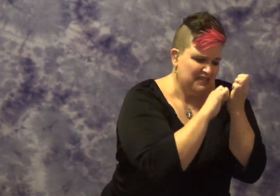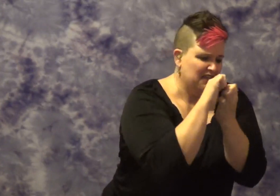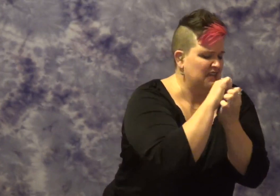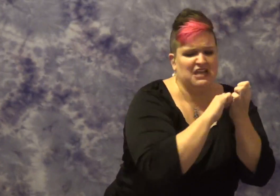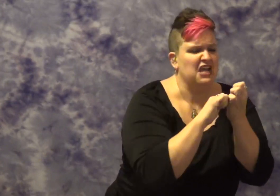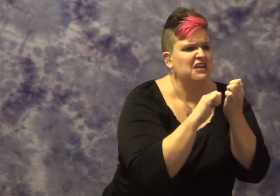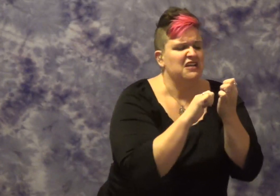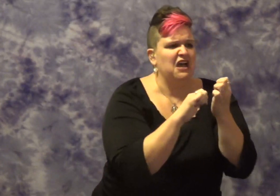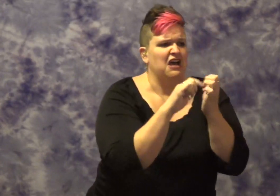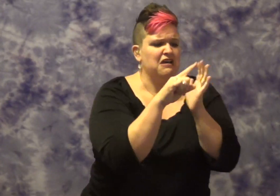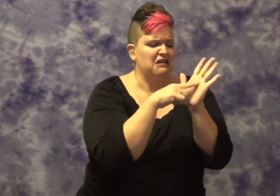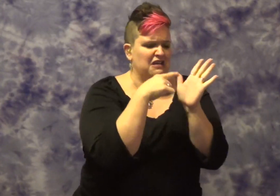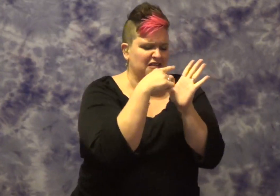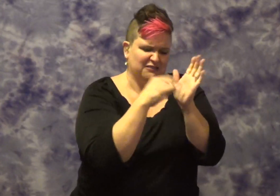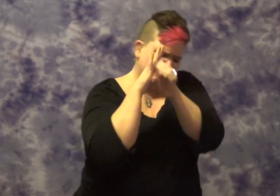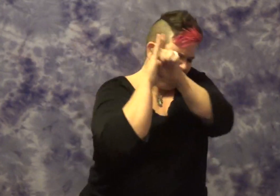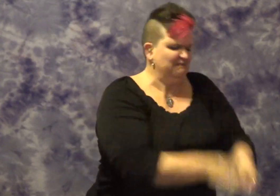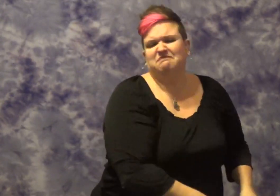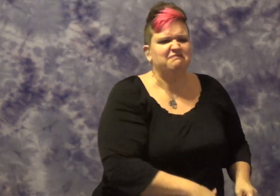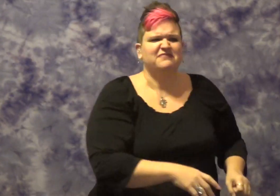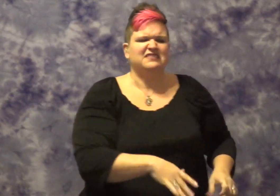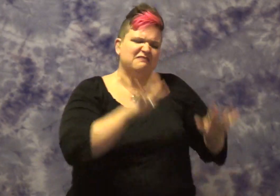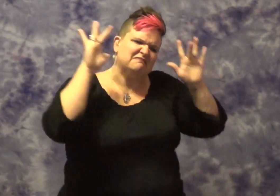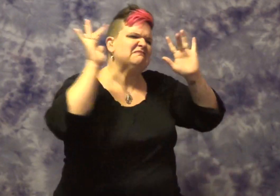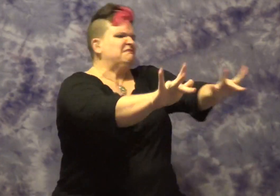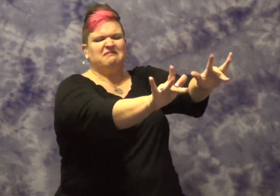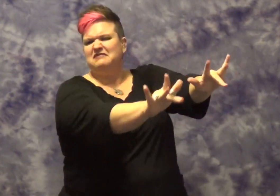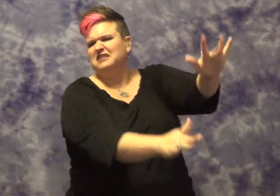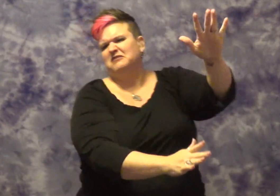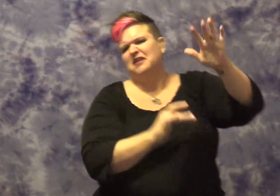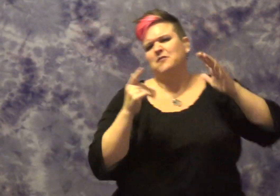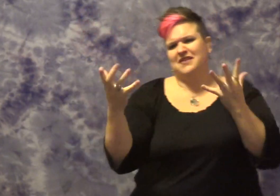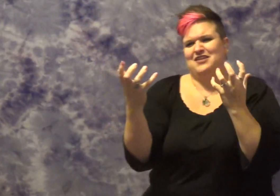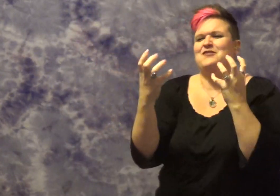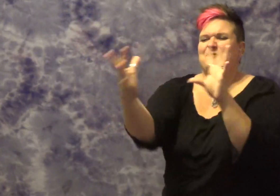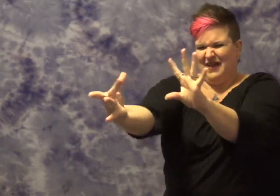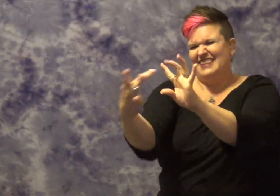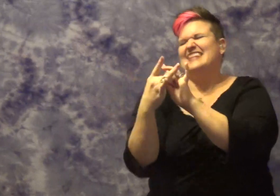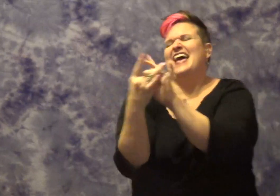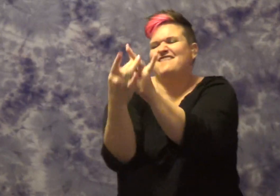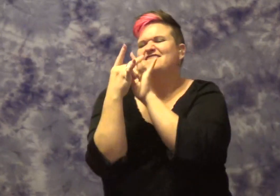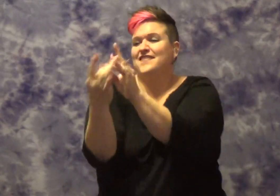Offer me that deathless death of good God, let me give you my life